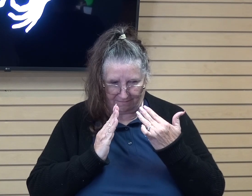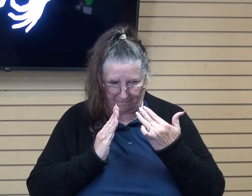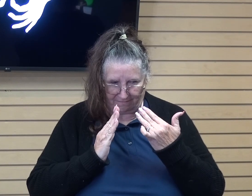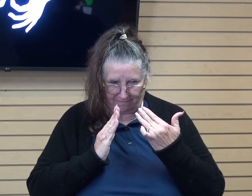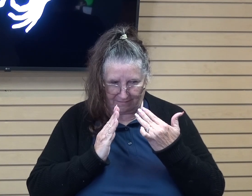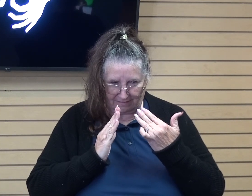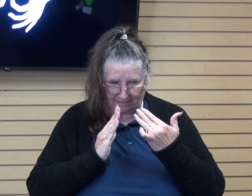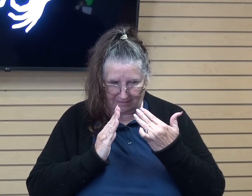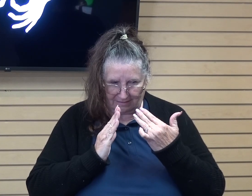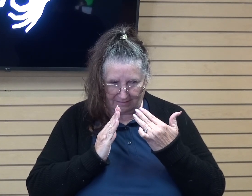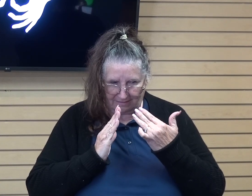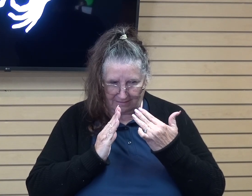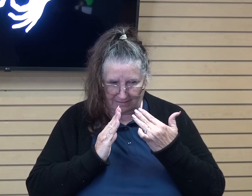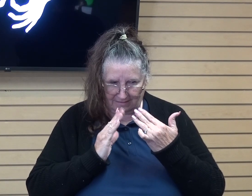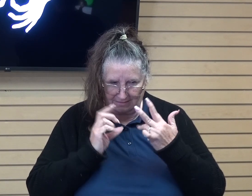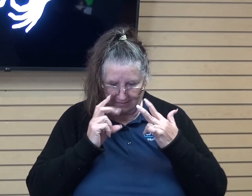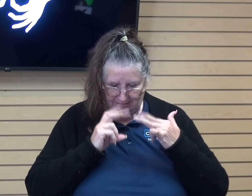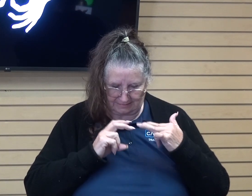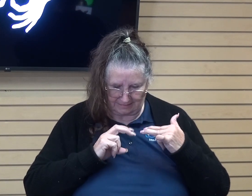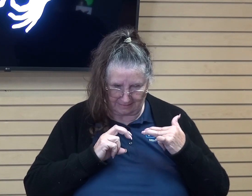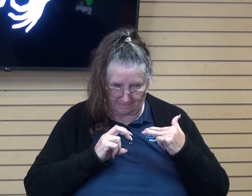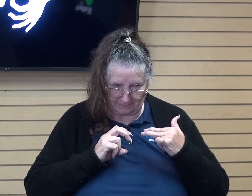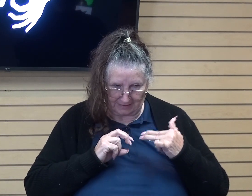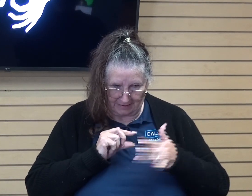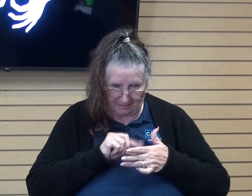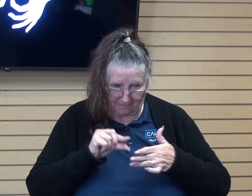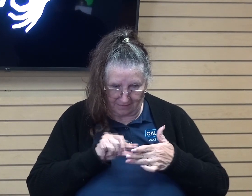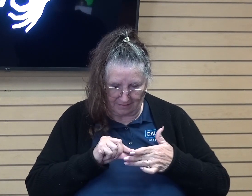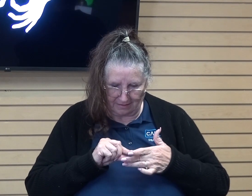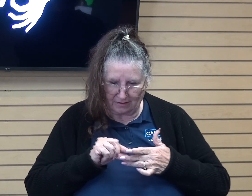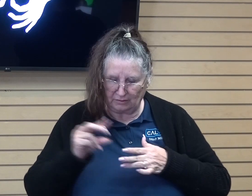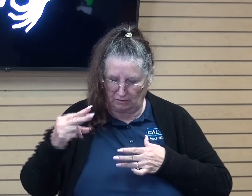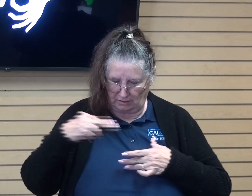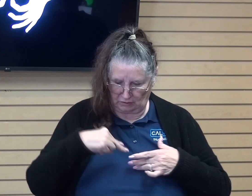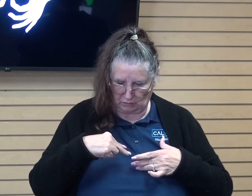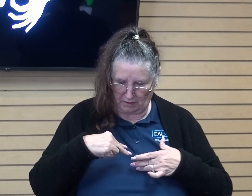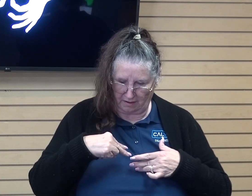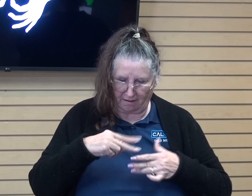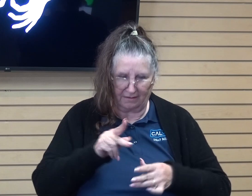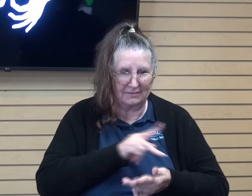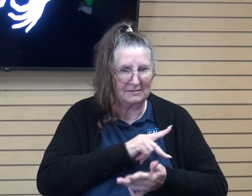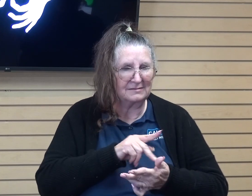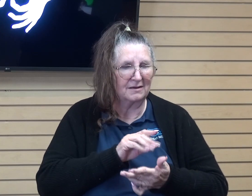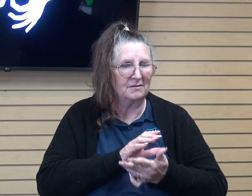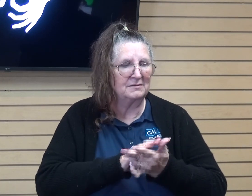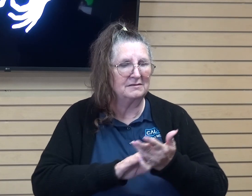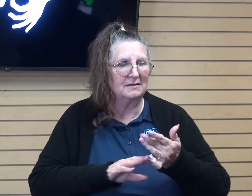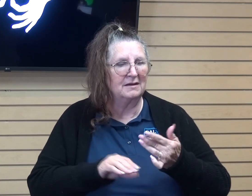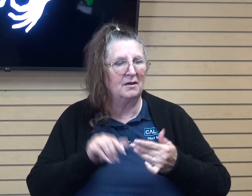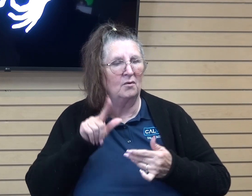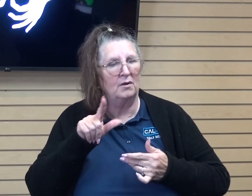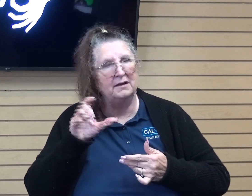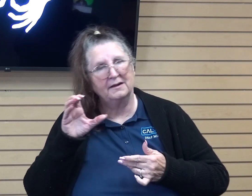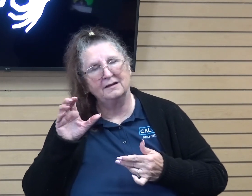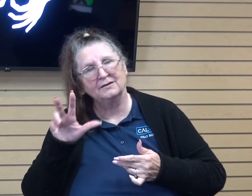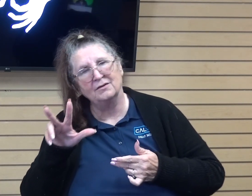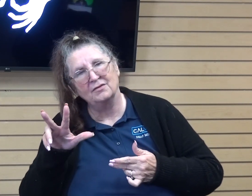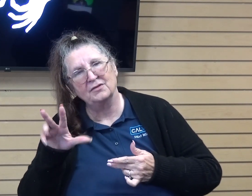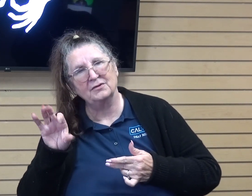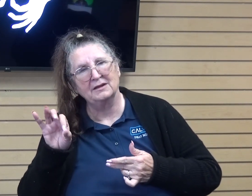a little bit of a, what is the verse? Uh, look into my heart, Psalms, David, create, not created me a new heart. I'm